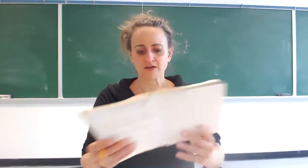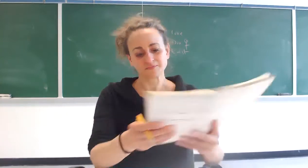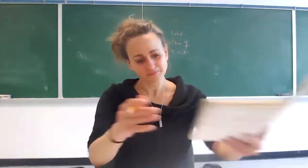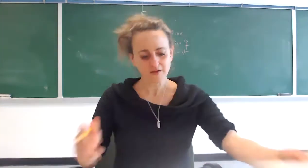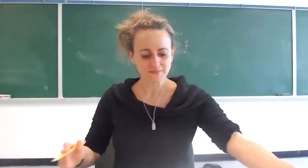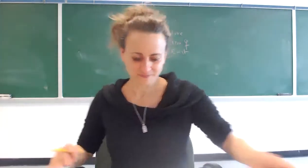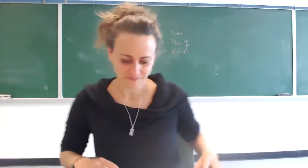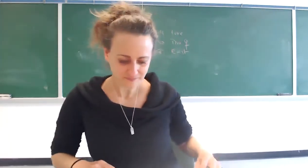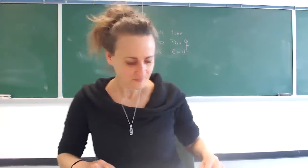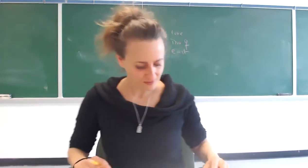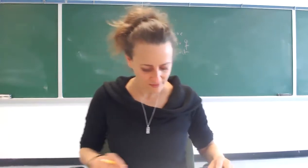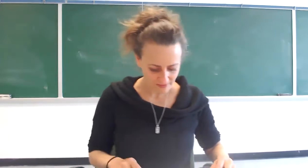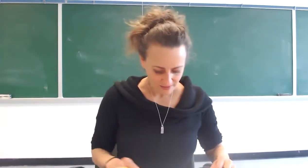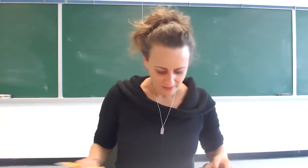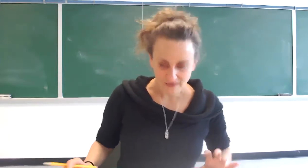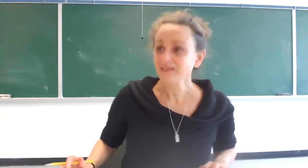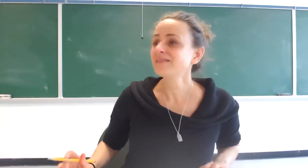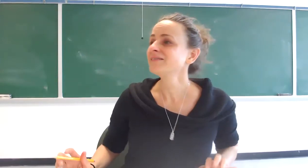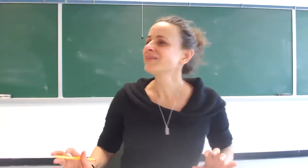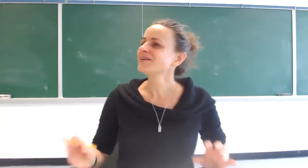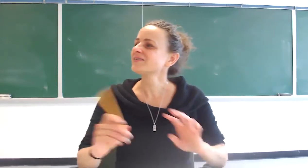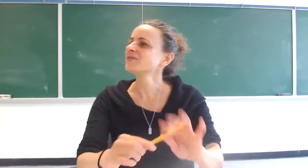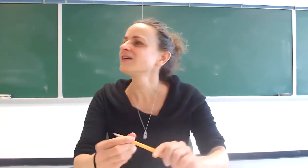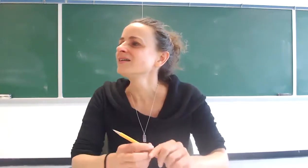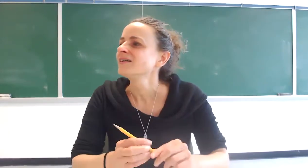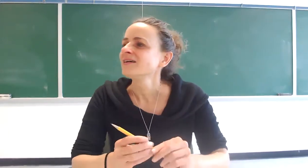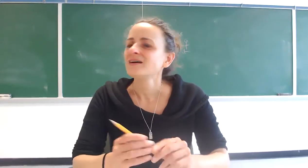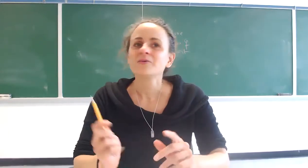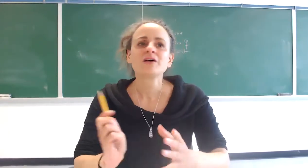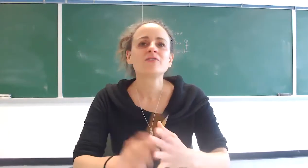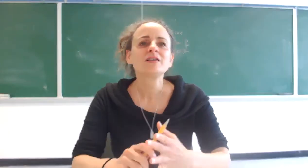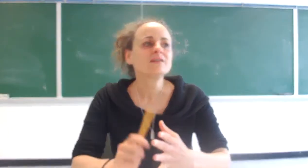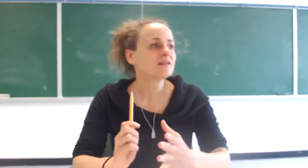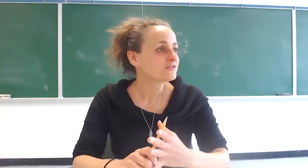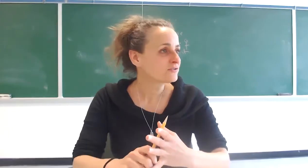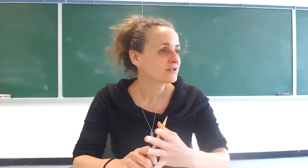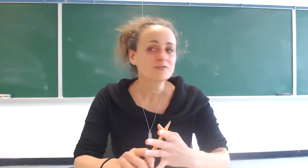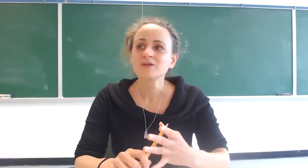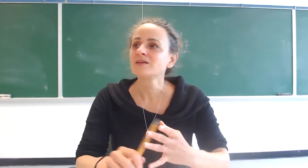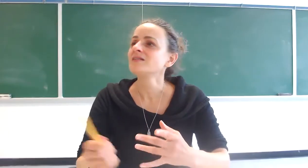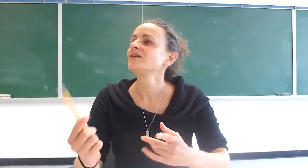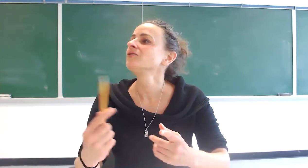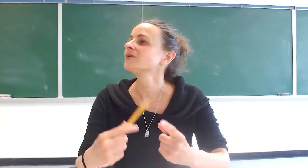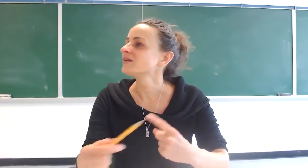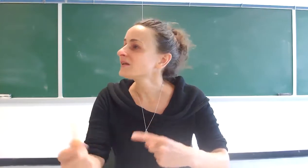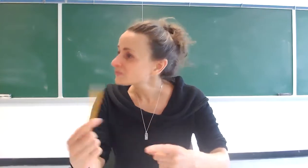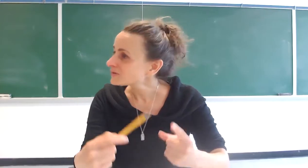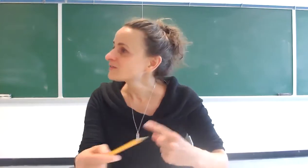all right good uh last thing uh simon veil uh we have one lecture next week and then you will get an extra lecture